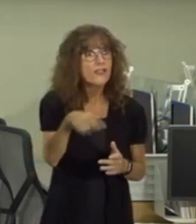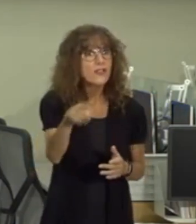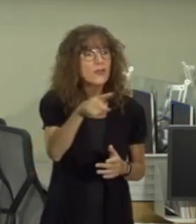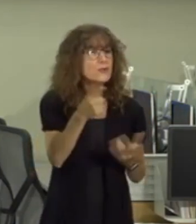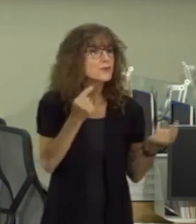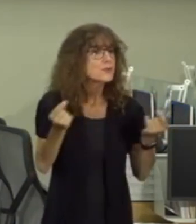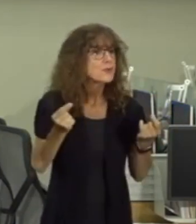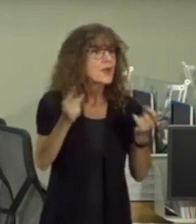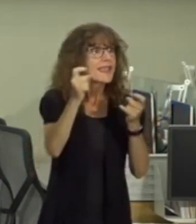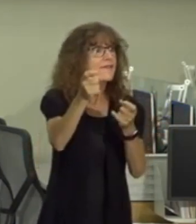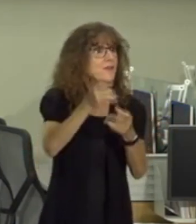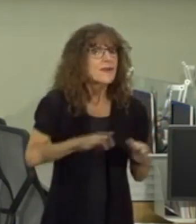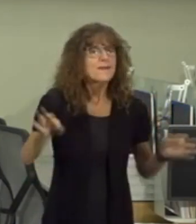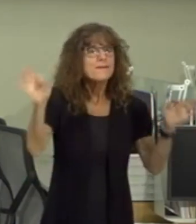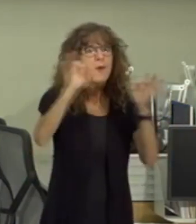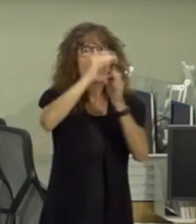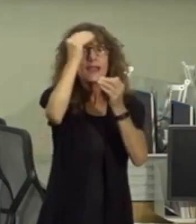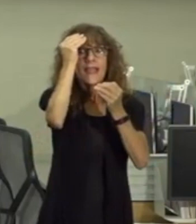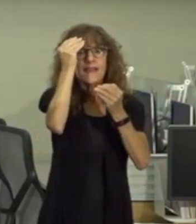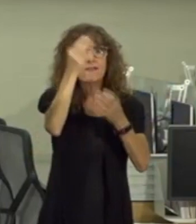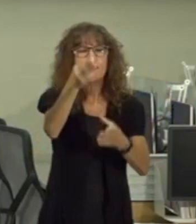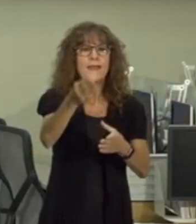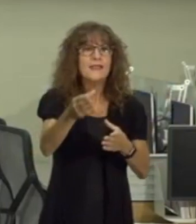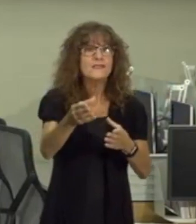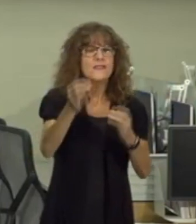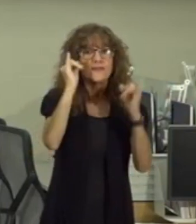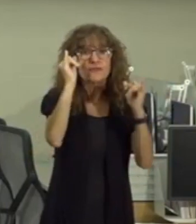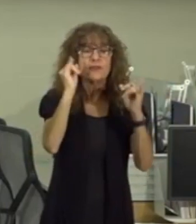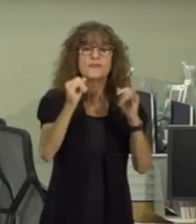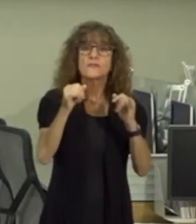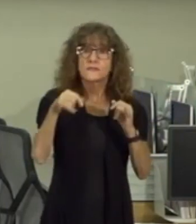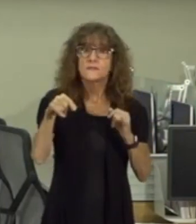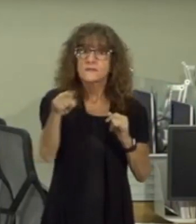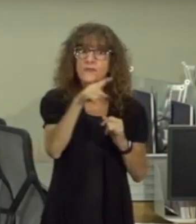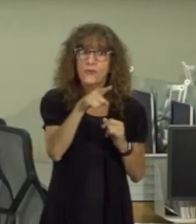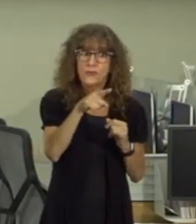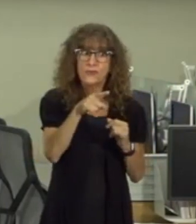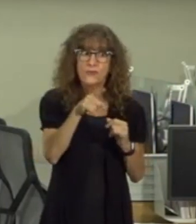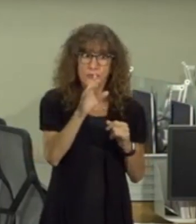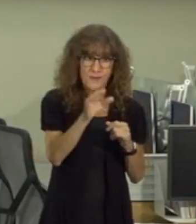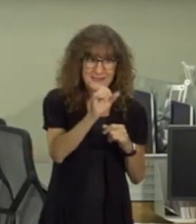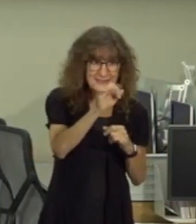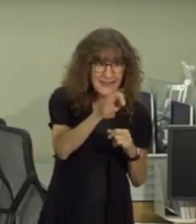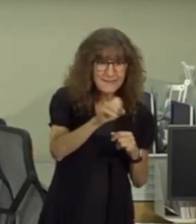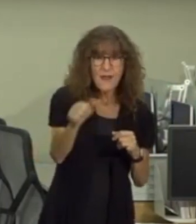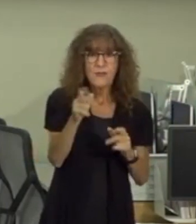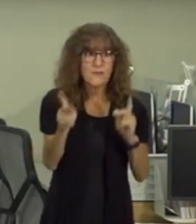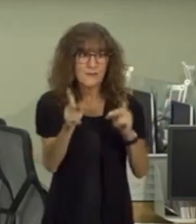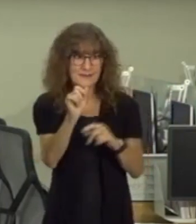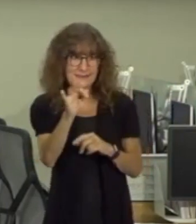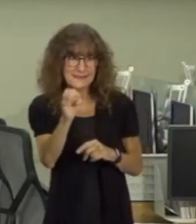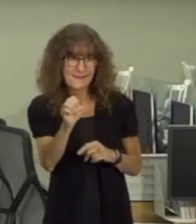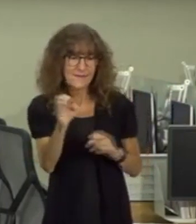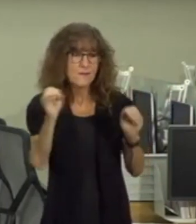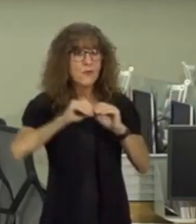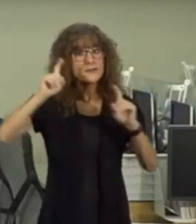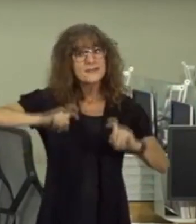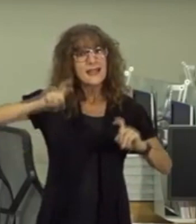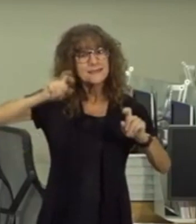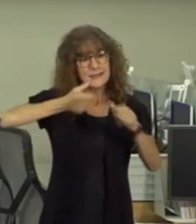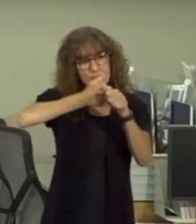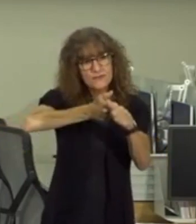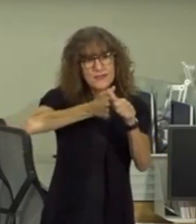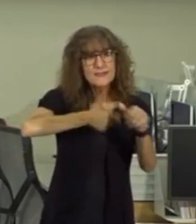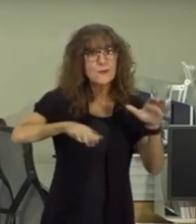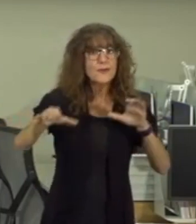they want to do is give you important information and instructions to keep you and others safe the more testing and tracing